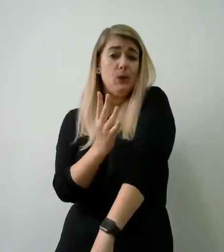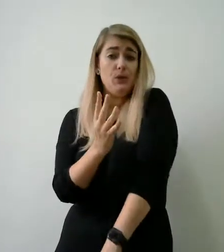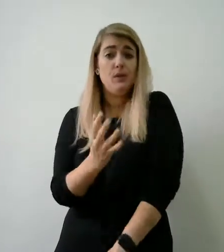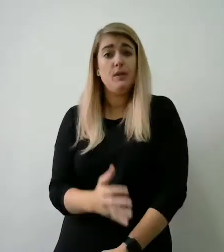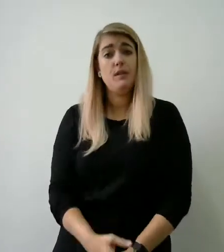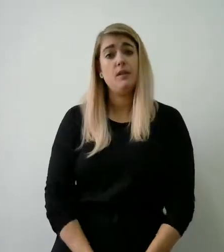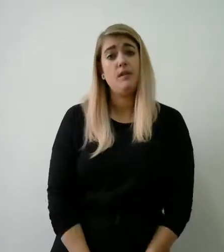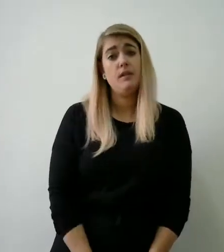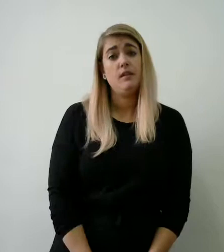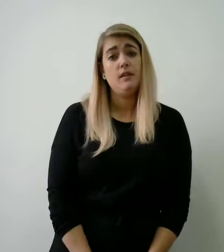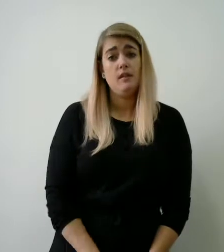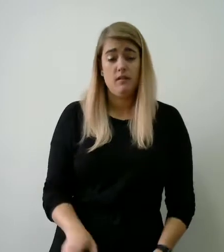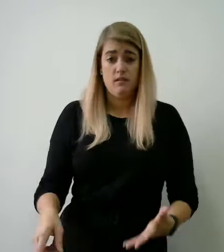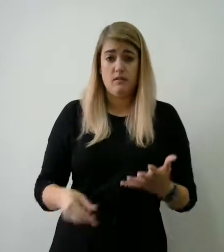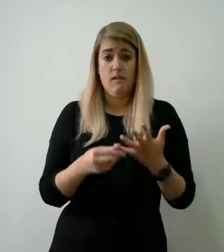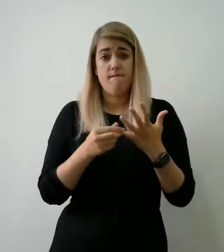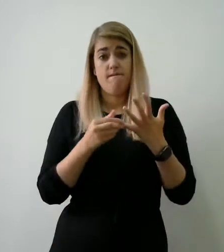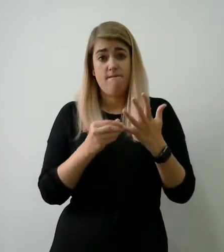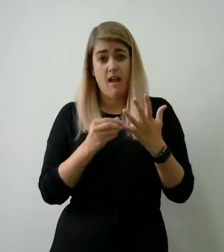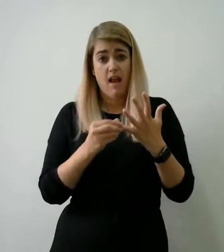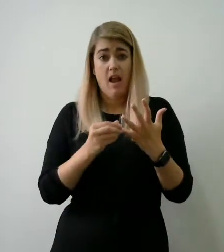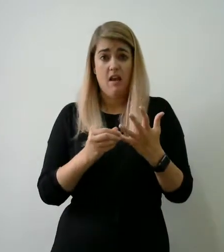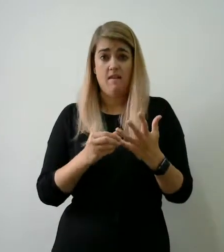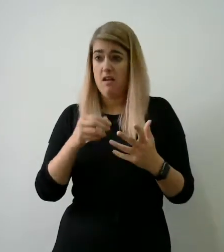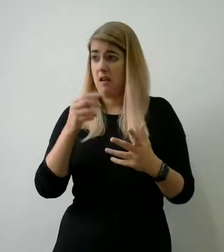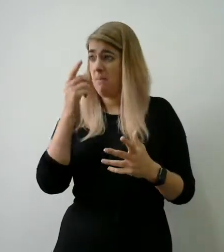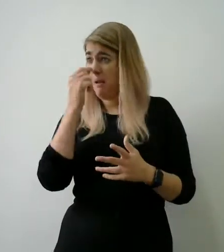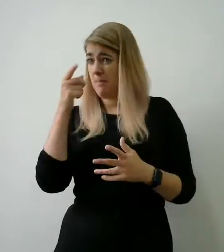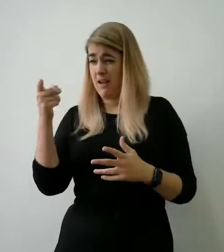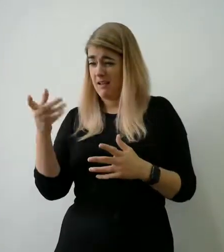5. Blunt instrument marks or iron burns